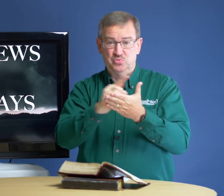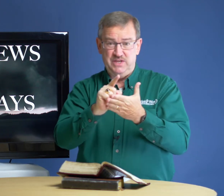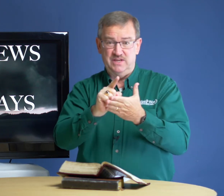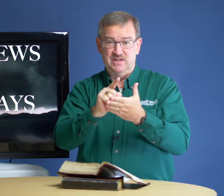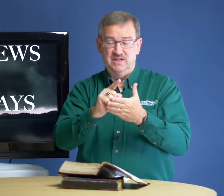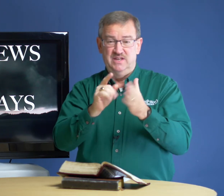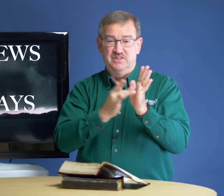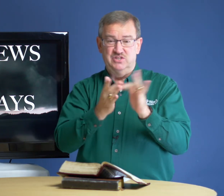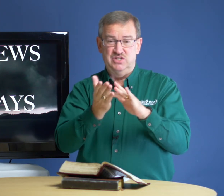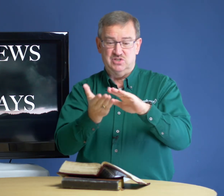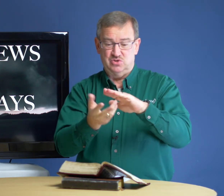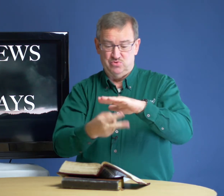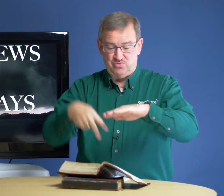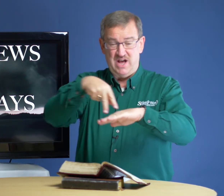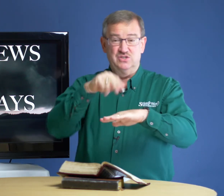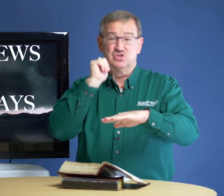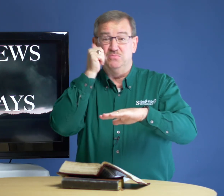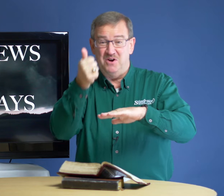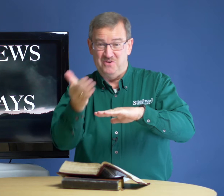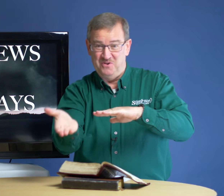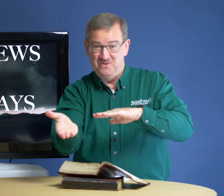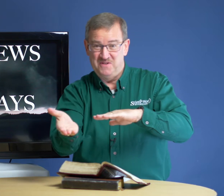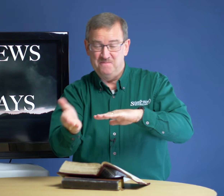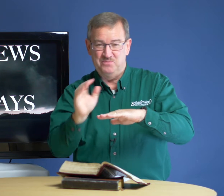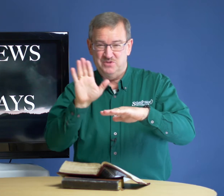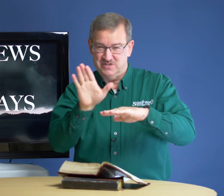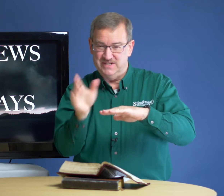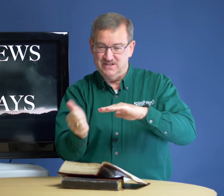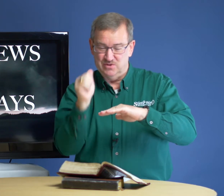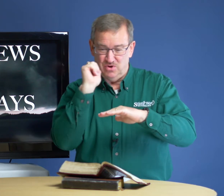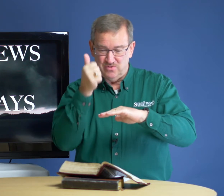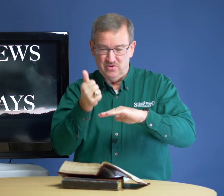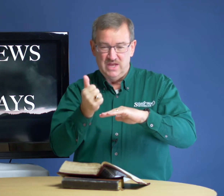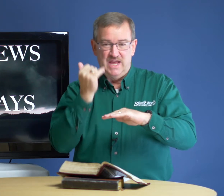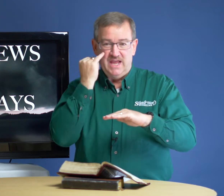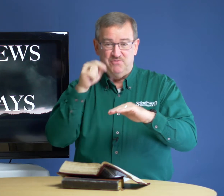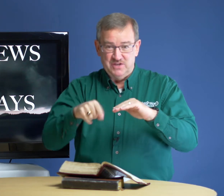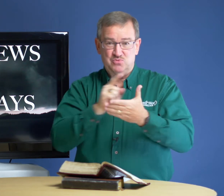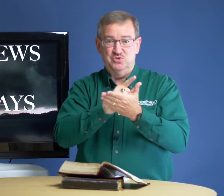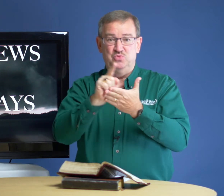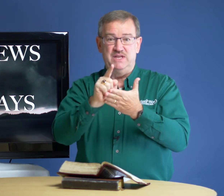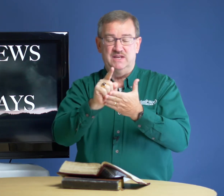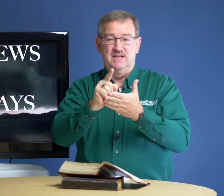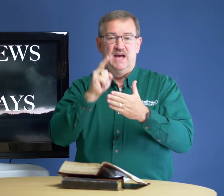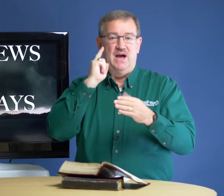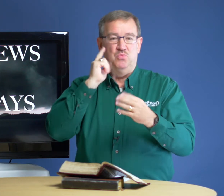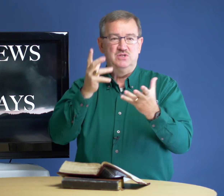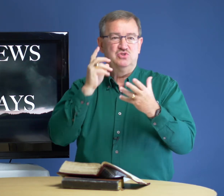week that Jesus would rise tomorrow, Sunday, tomorrow. If this were the week, I want you